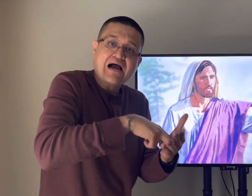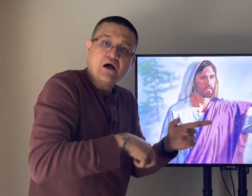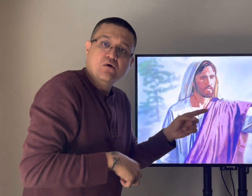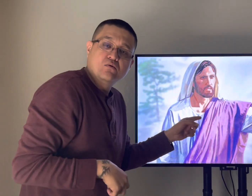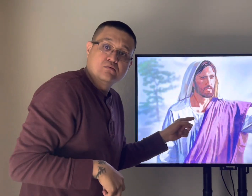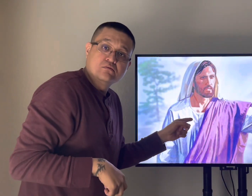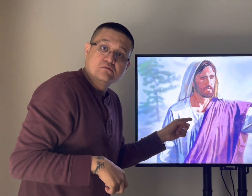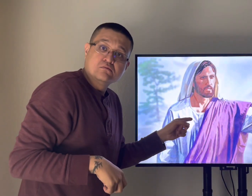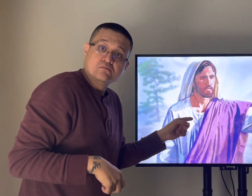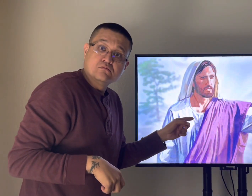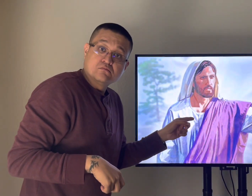in he the only this